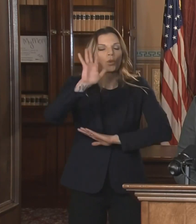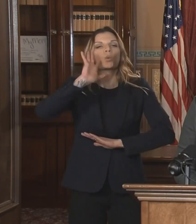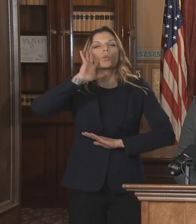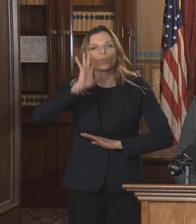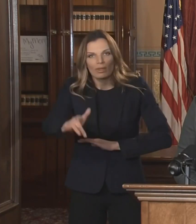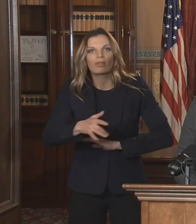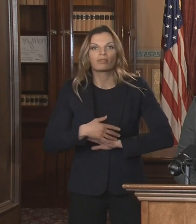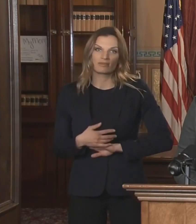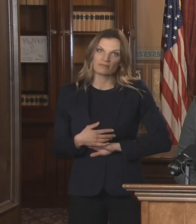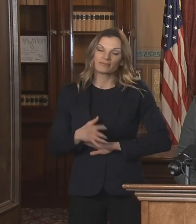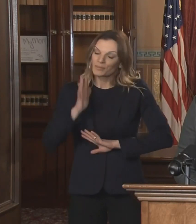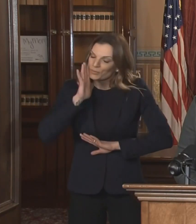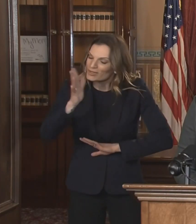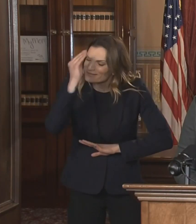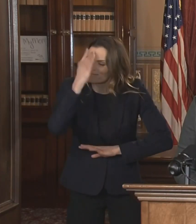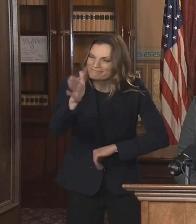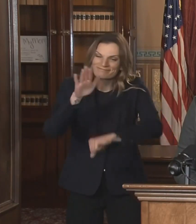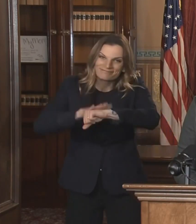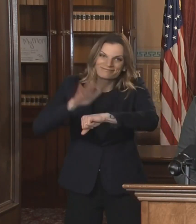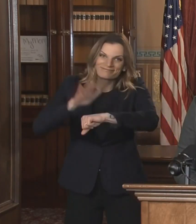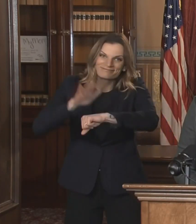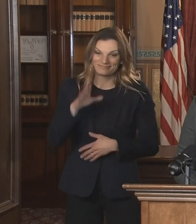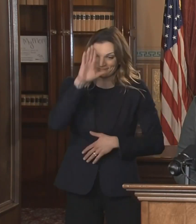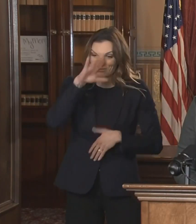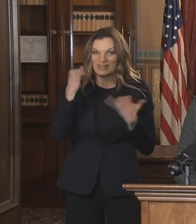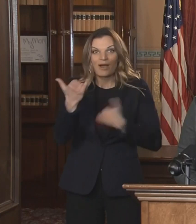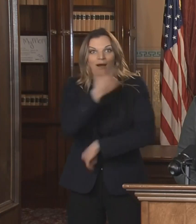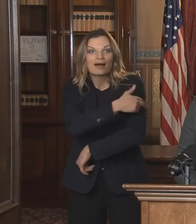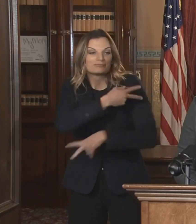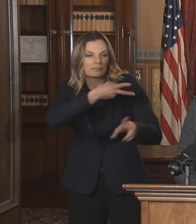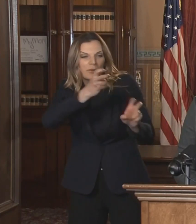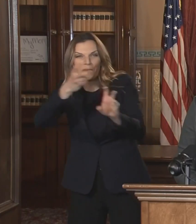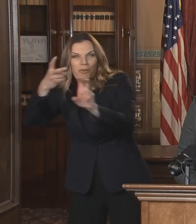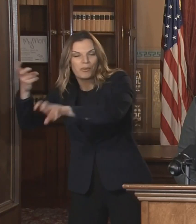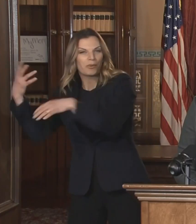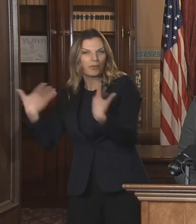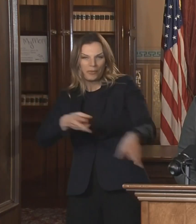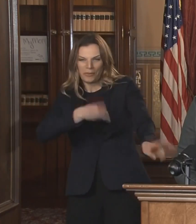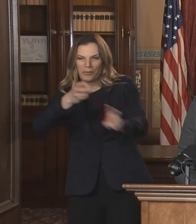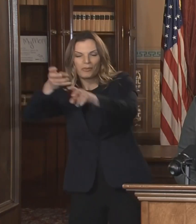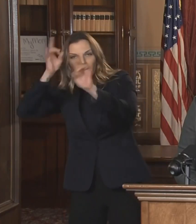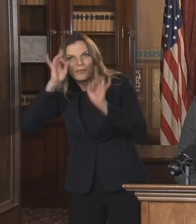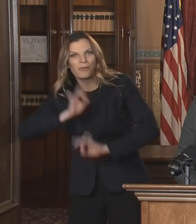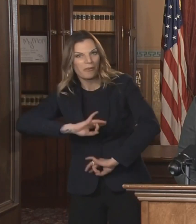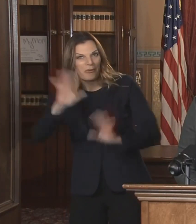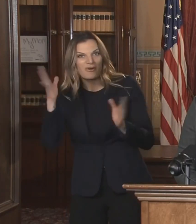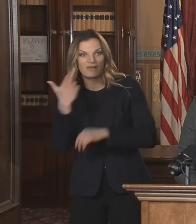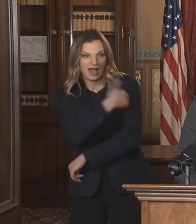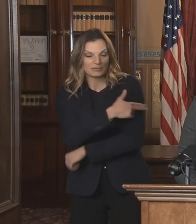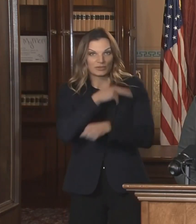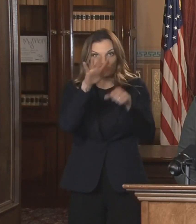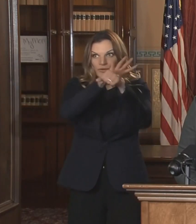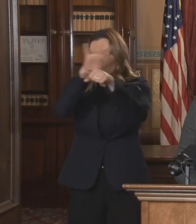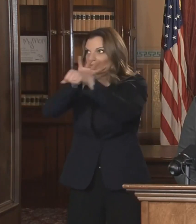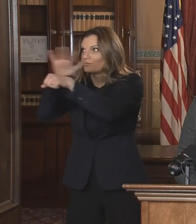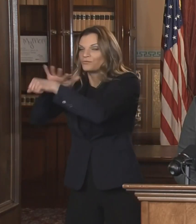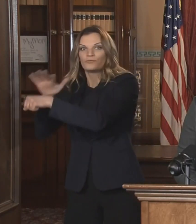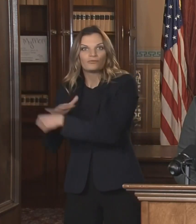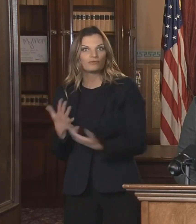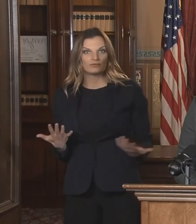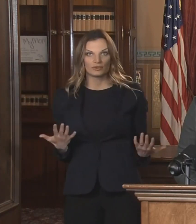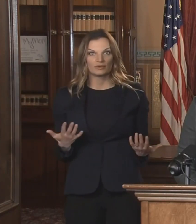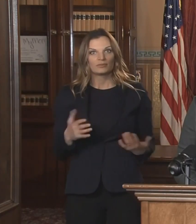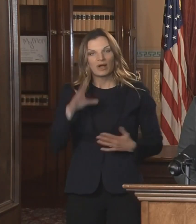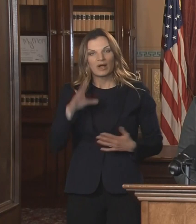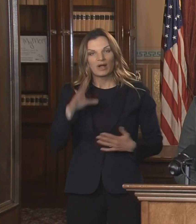are hospitalizations and deaths are dangerously high already. And even with our targeted and temporary actions